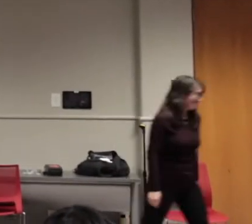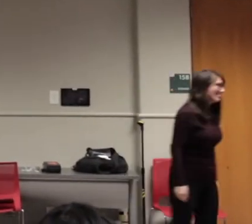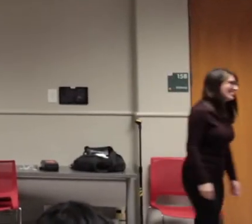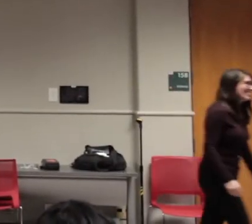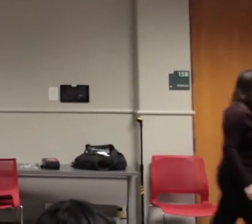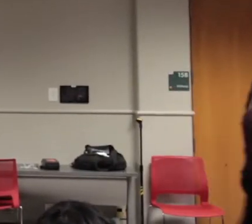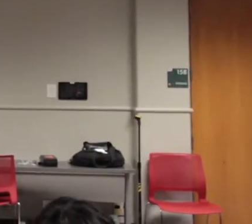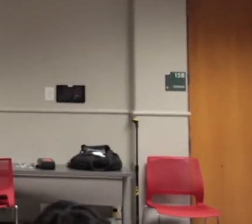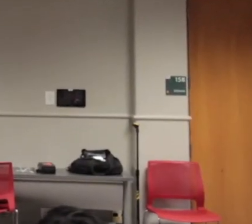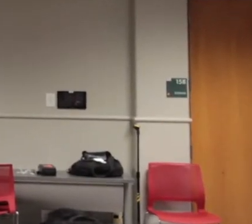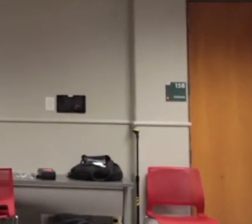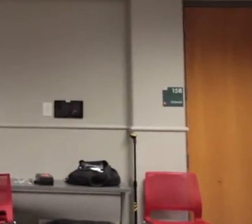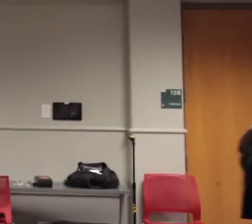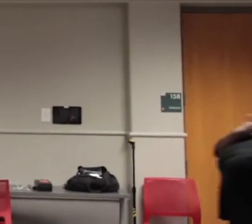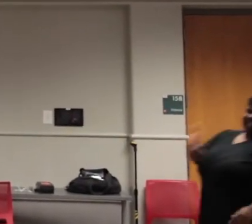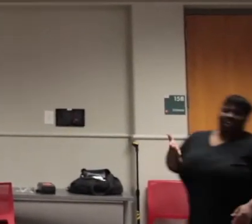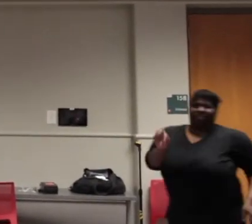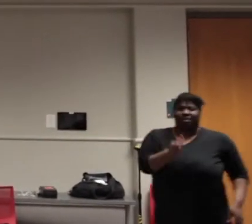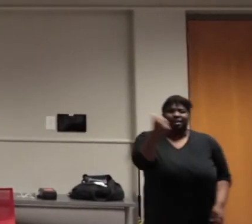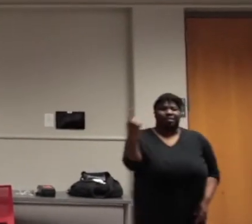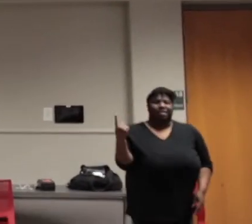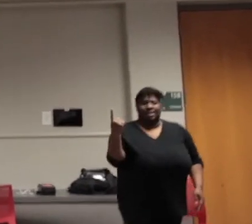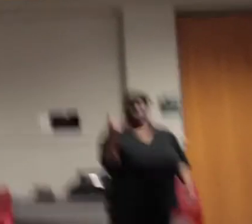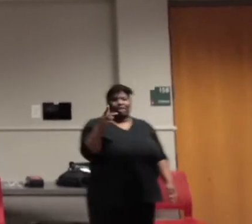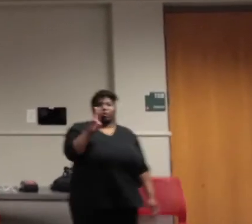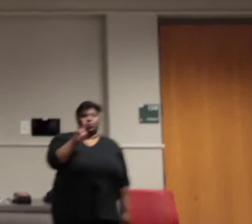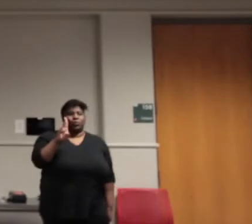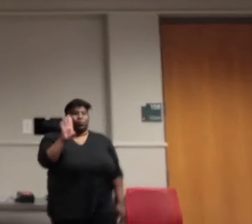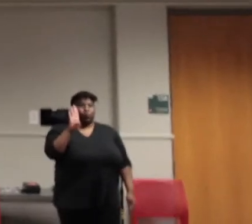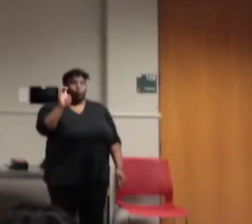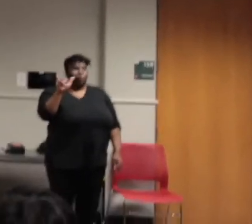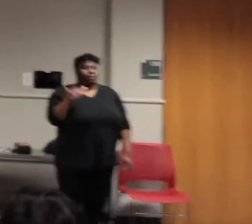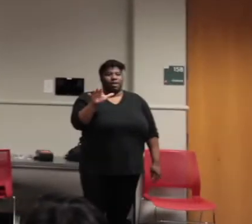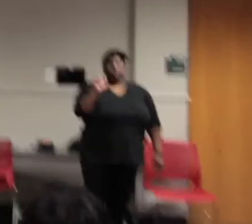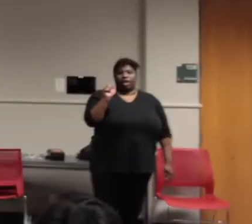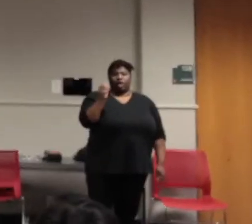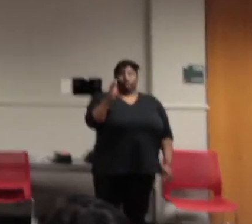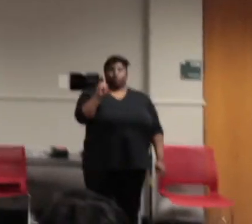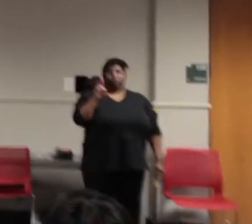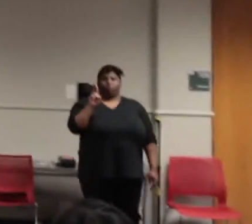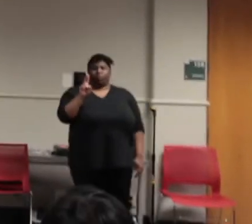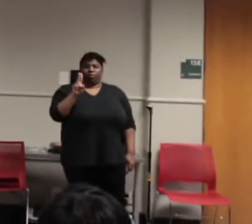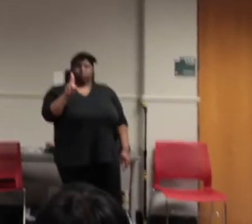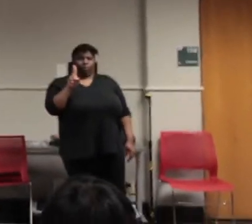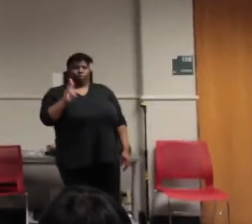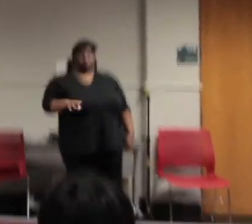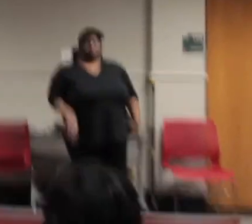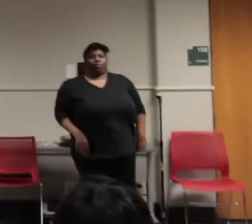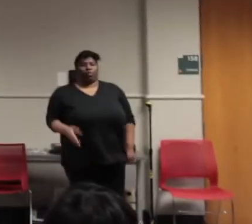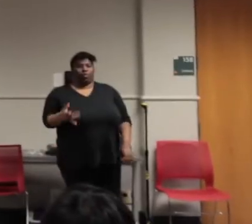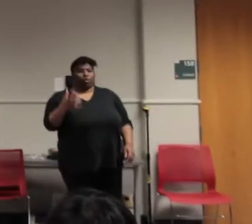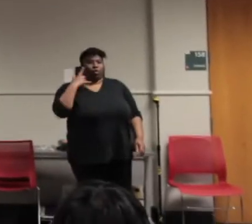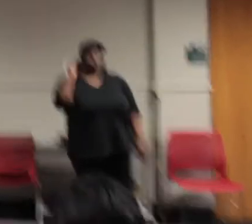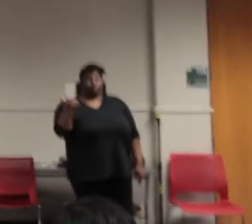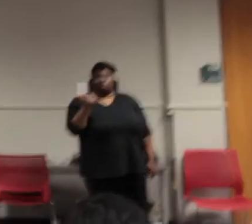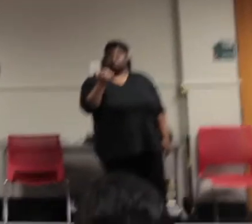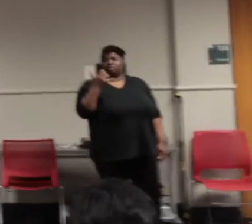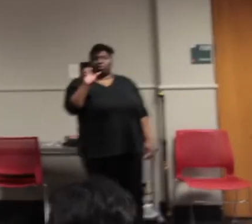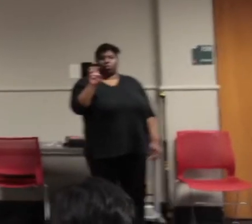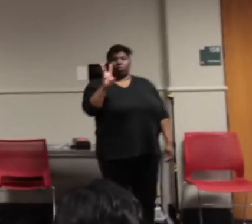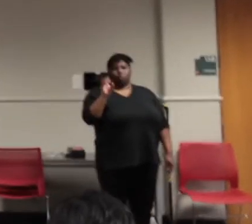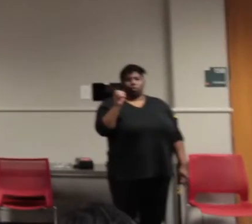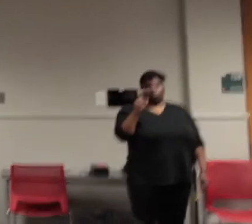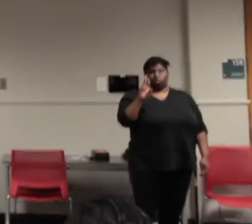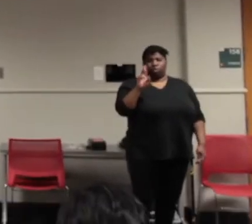anyone else? You know what saying? I put Kauru in there, Ruby Kauru's famous poet. Goalsworthy. Goalsworthy. Goalsworthy. Okay, cool.